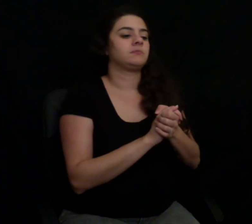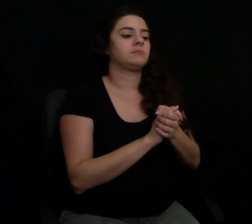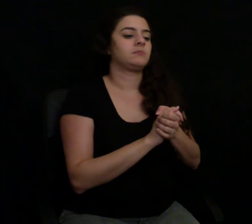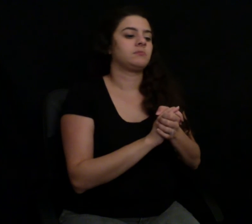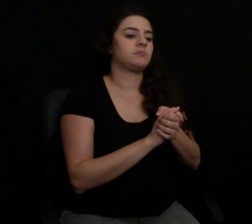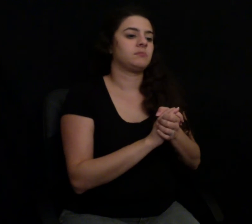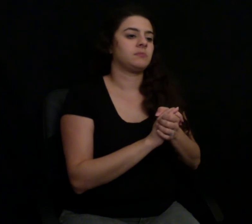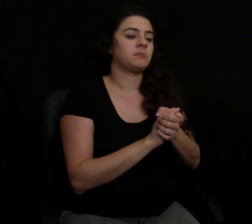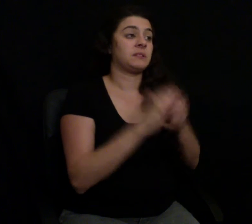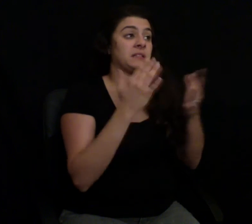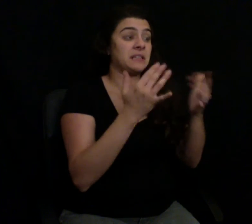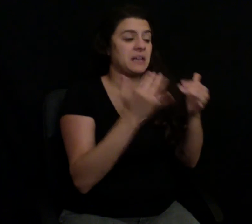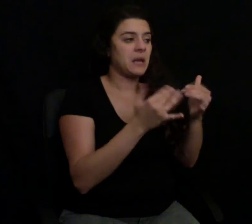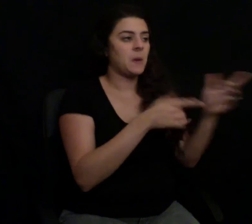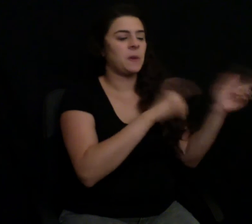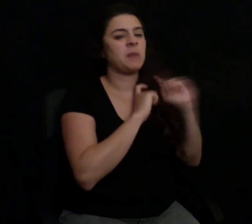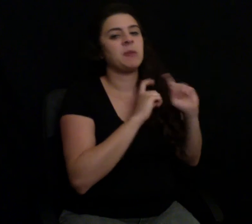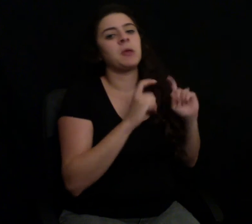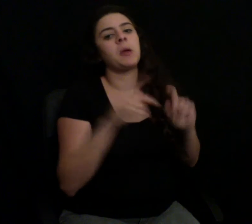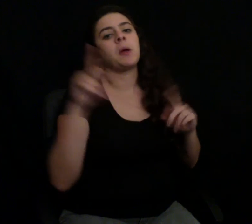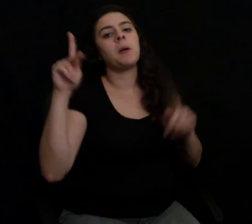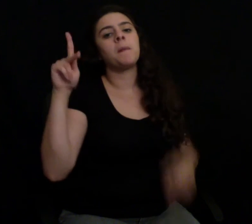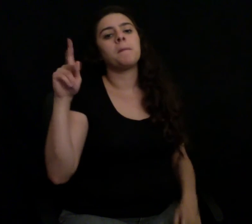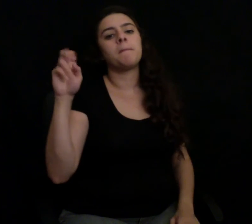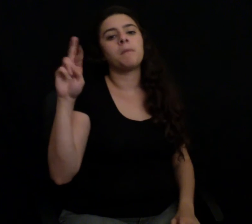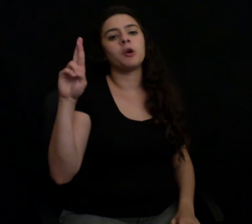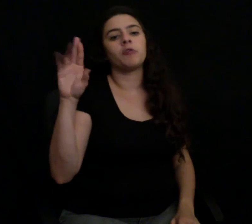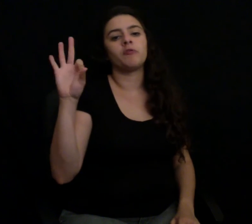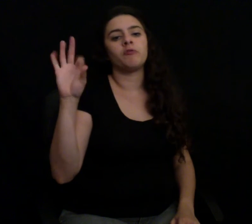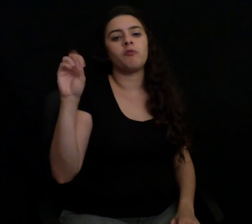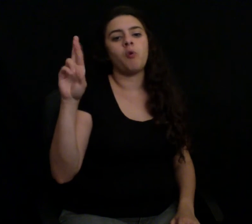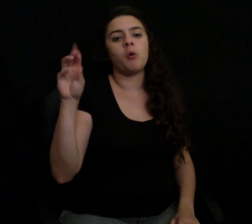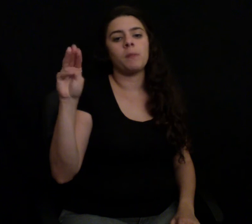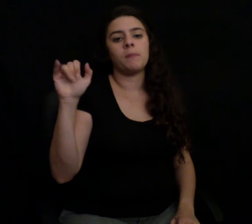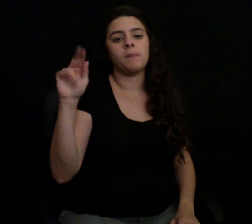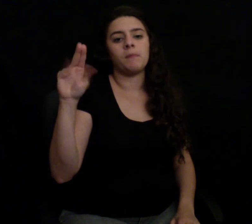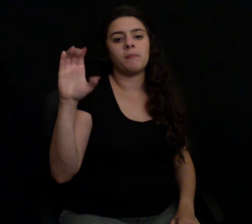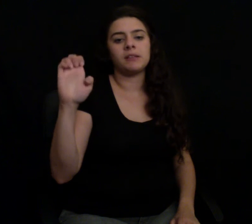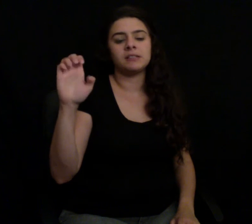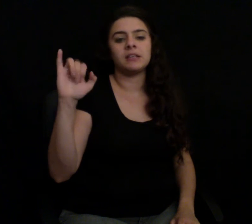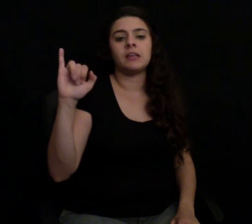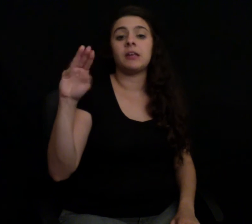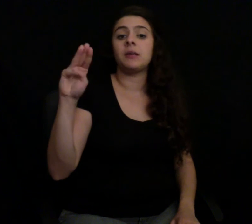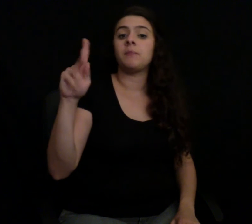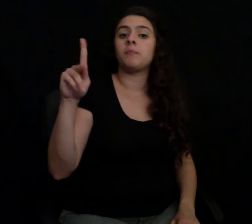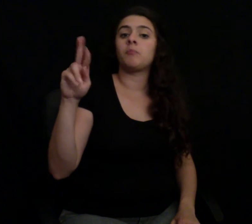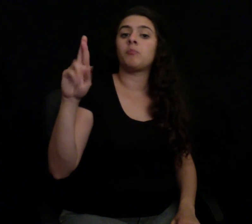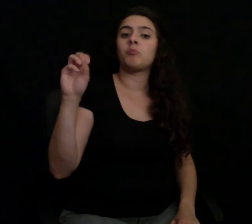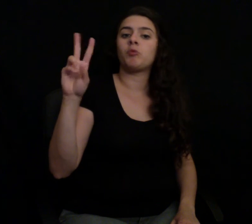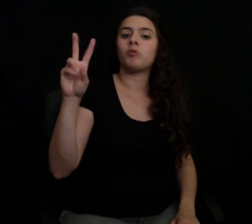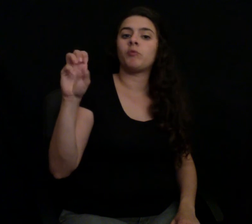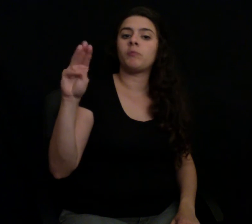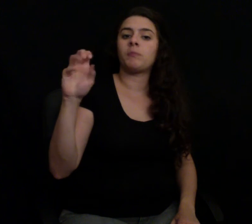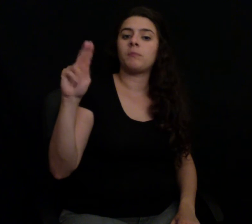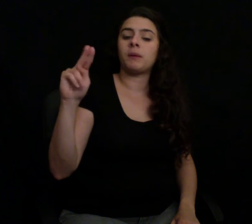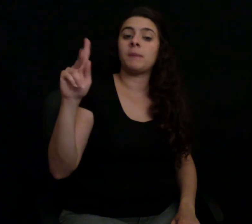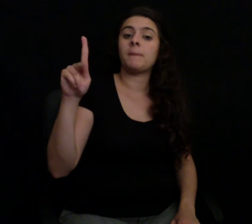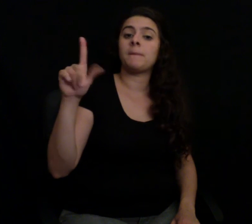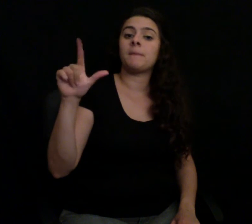I feel that it was retaliation. It's just because of the time. see, what happened was the flock that Lee and I filmed was in